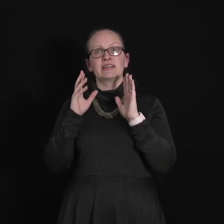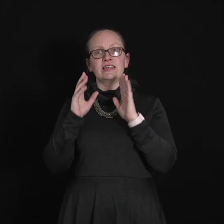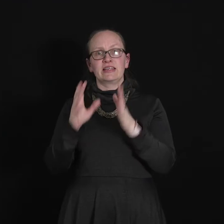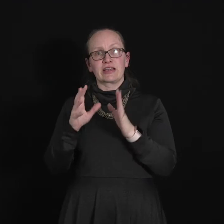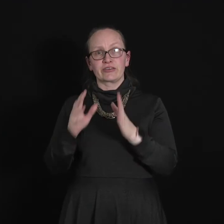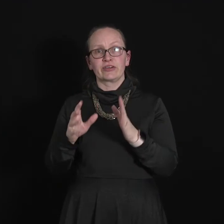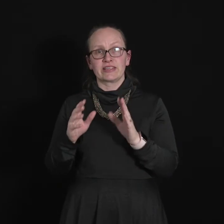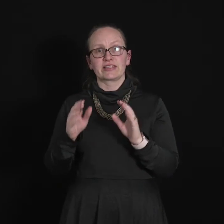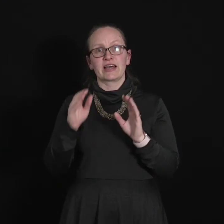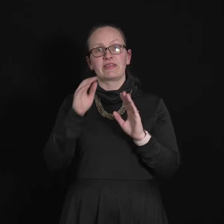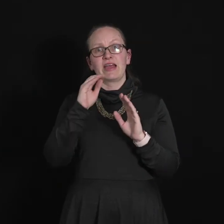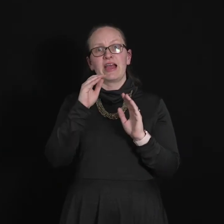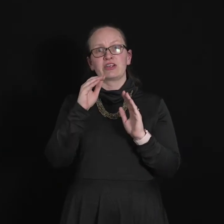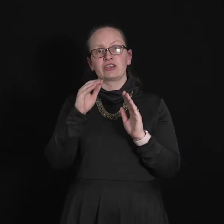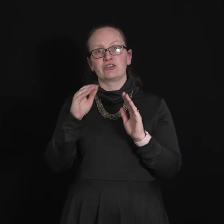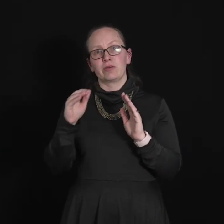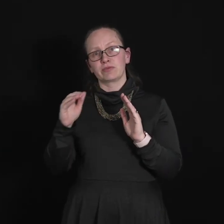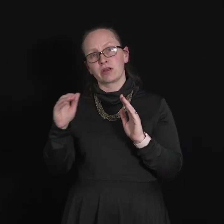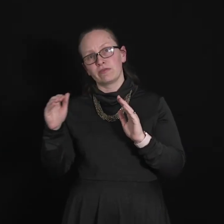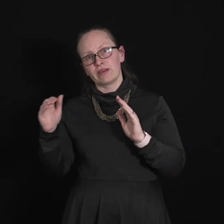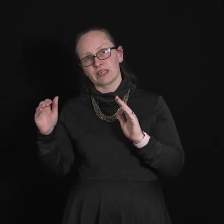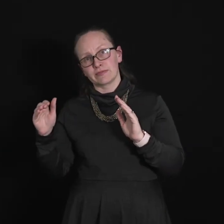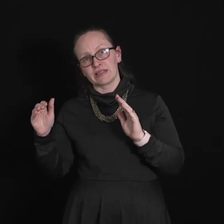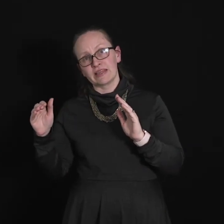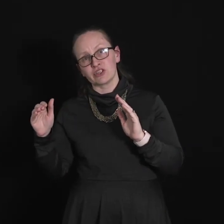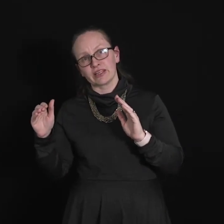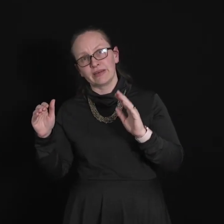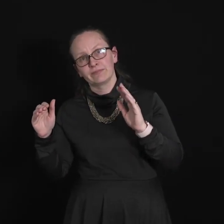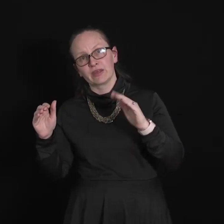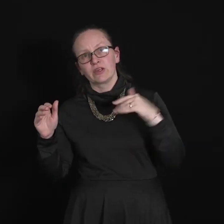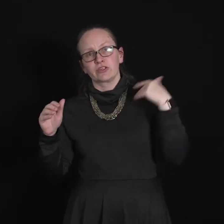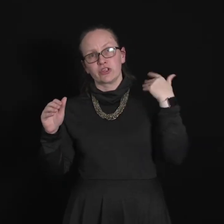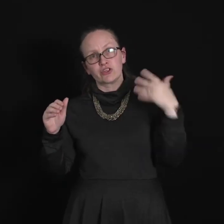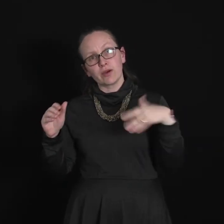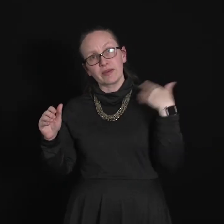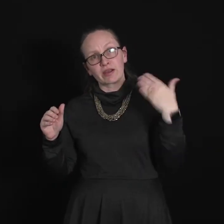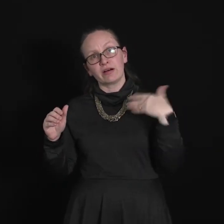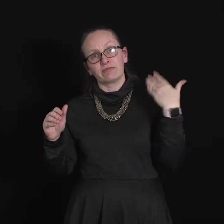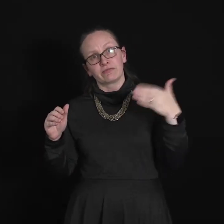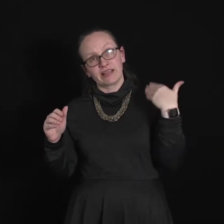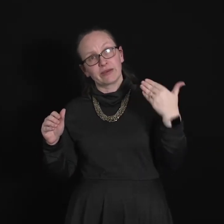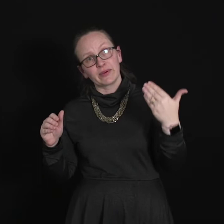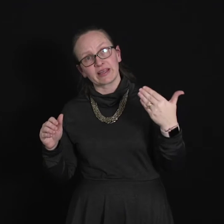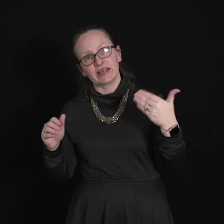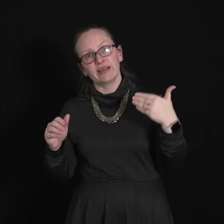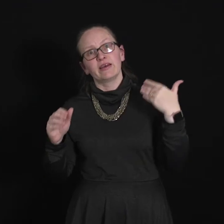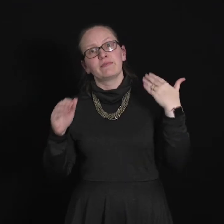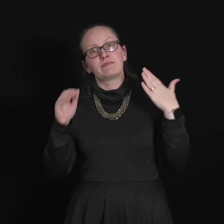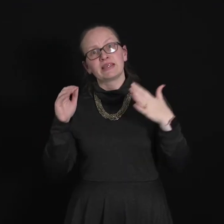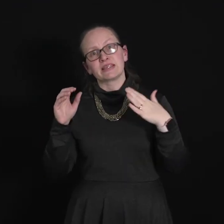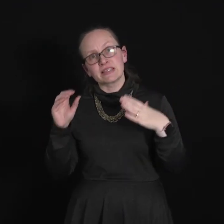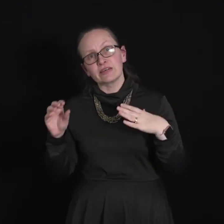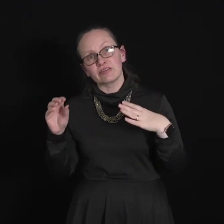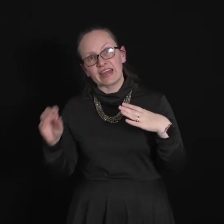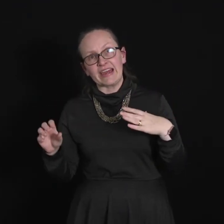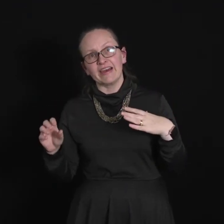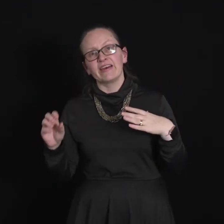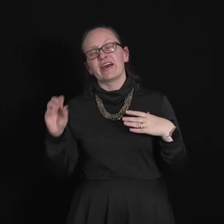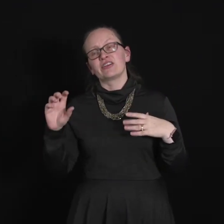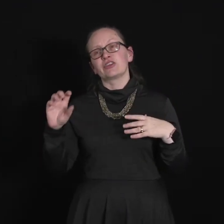the electron inside there actually drops off exponentially. So it's dropping off really quickly but is still there and so